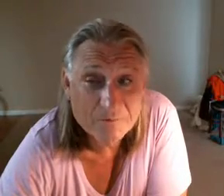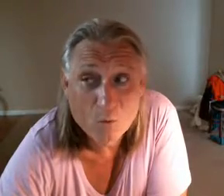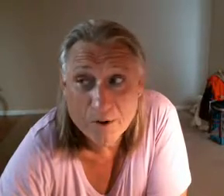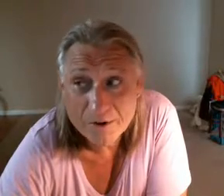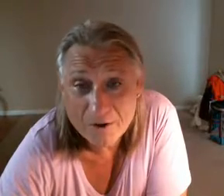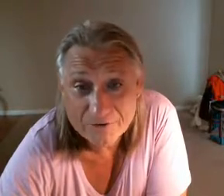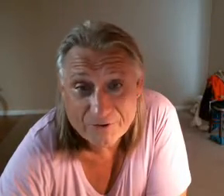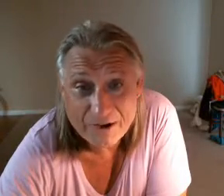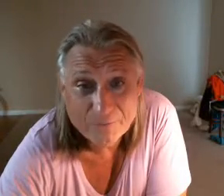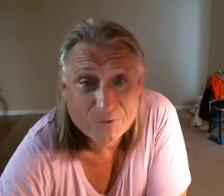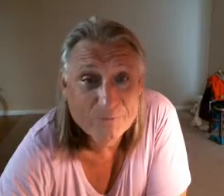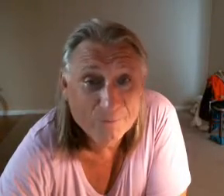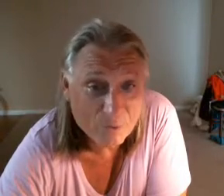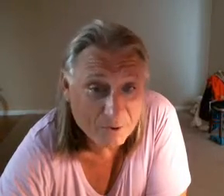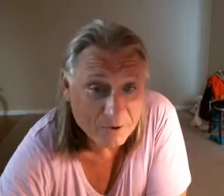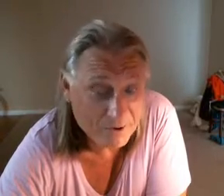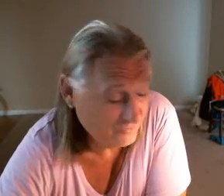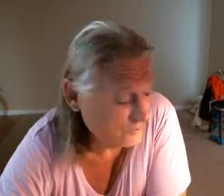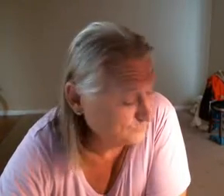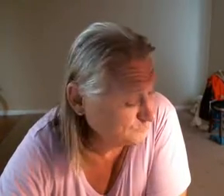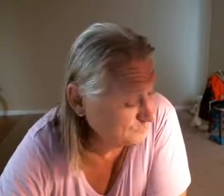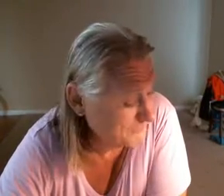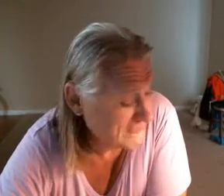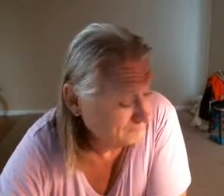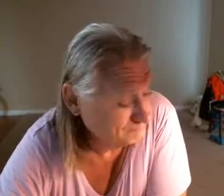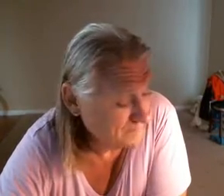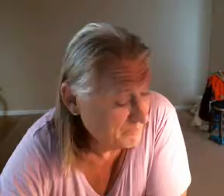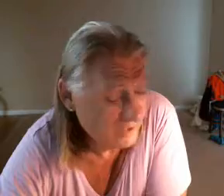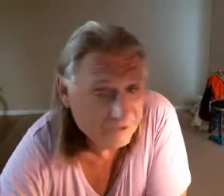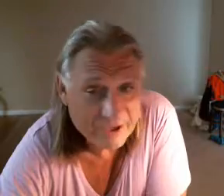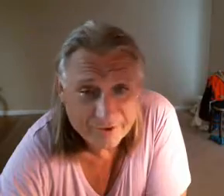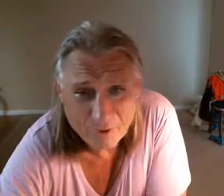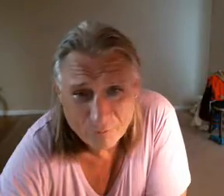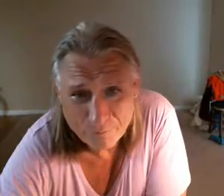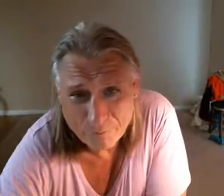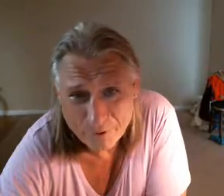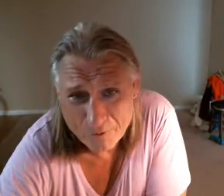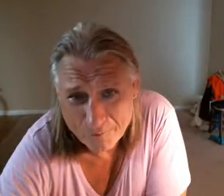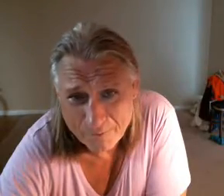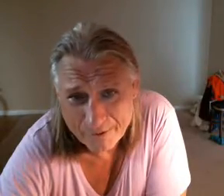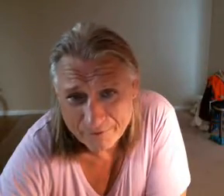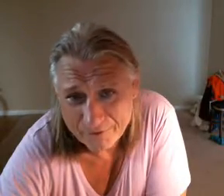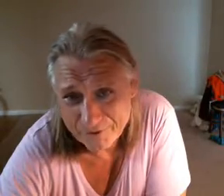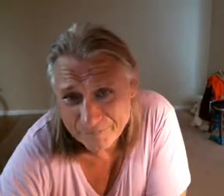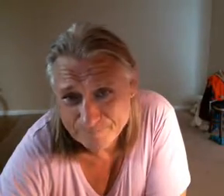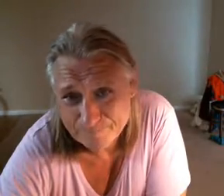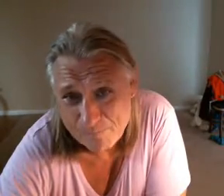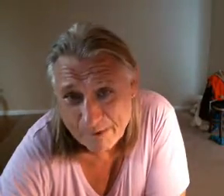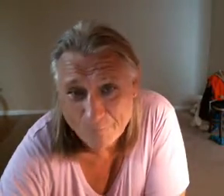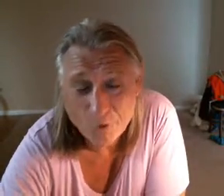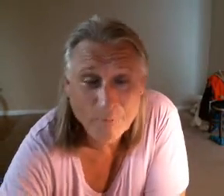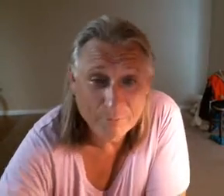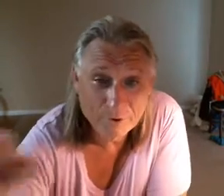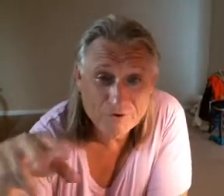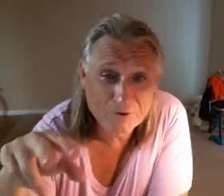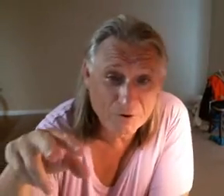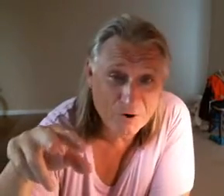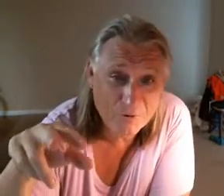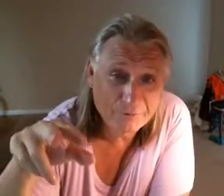one o'clock this afternoon four o'clock so maybe I'll take another one before I go to bed and see where my blood sugar goes